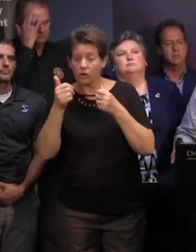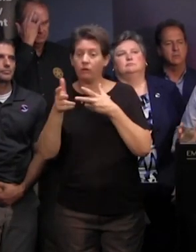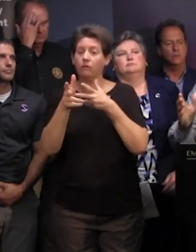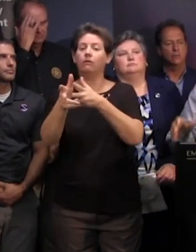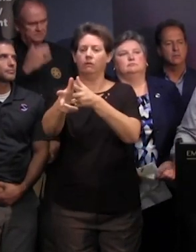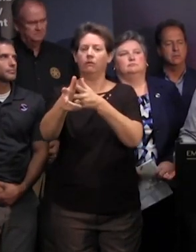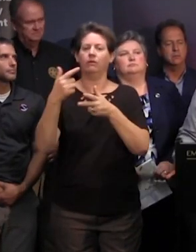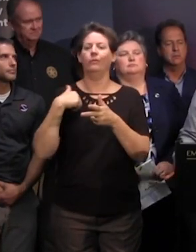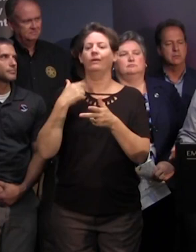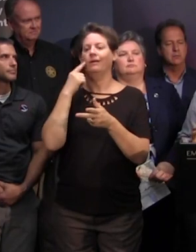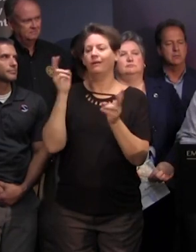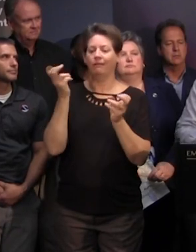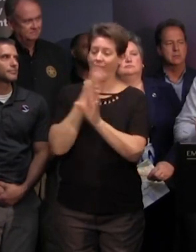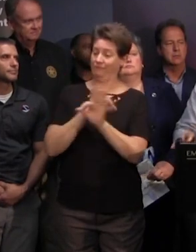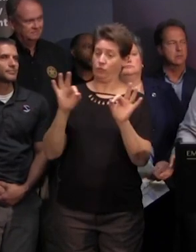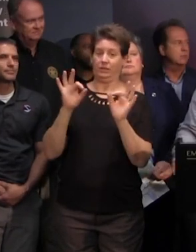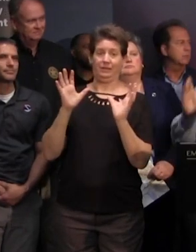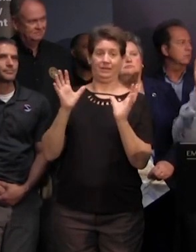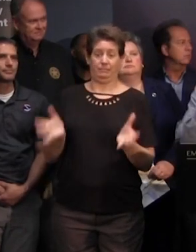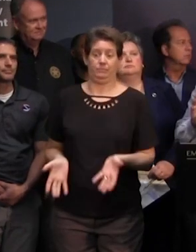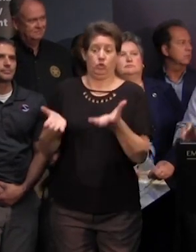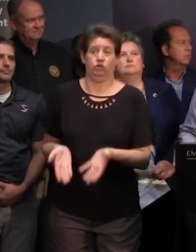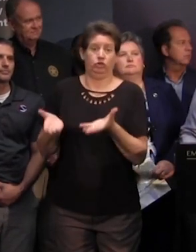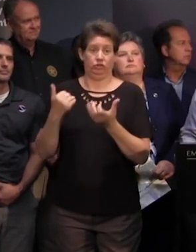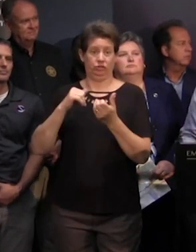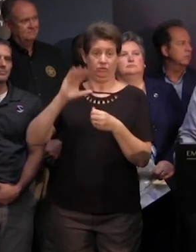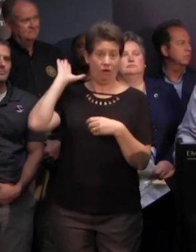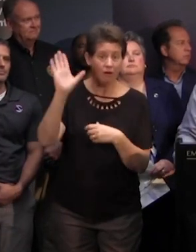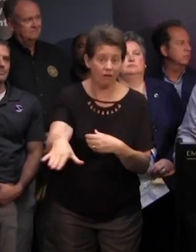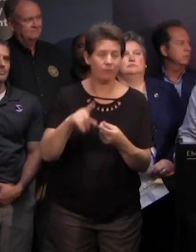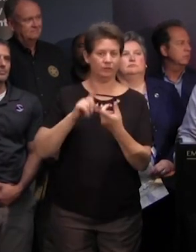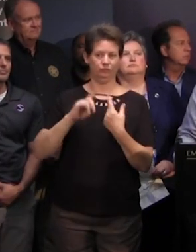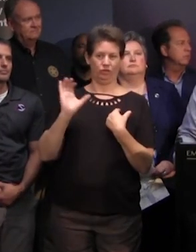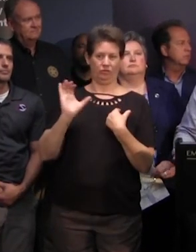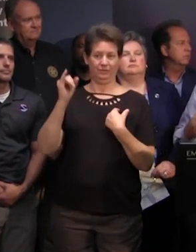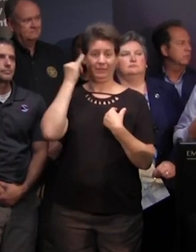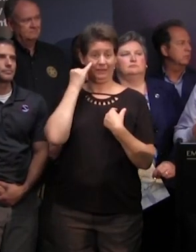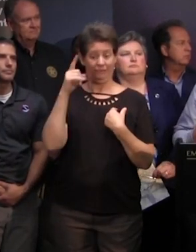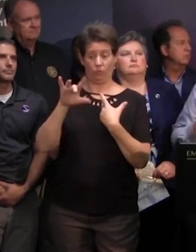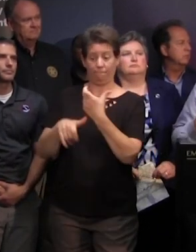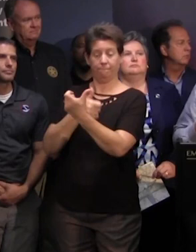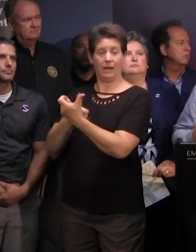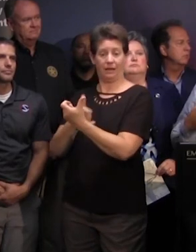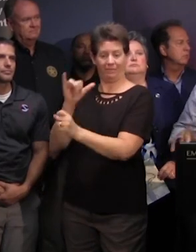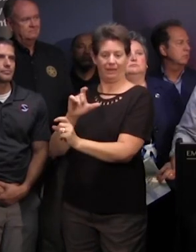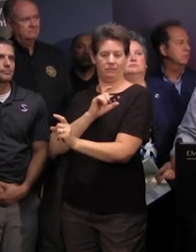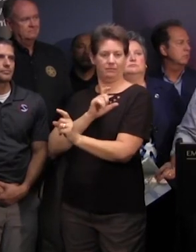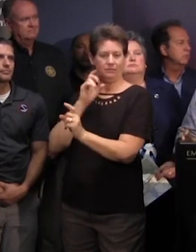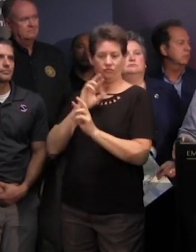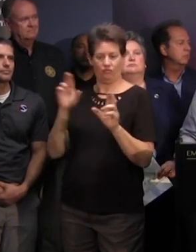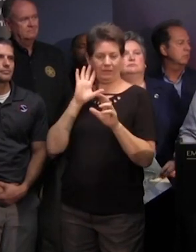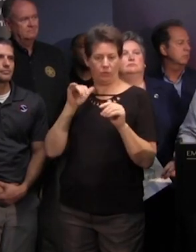you get what we call a free ride or push all the way to the charleston area however if your vehicle is behind that trooper's